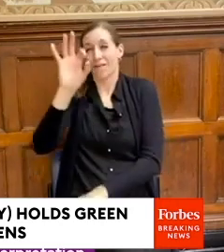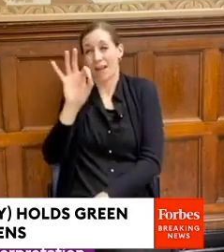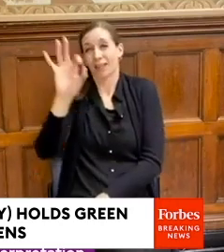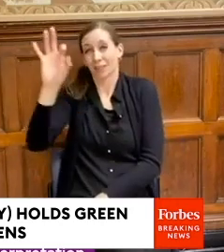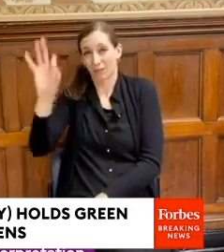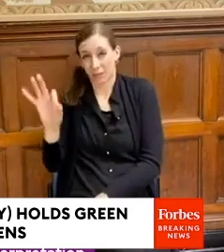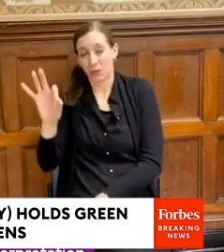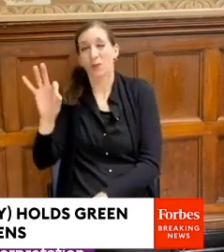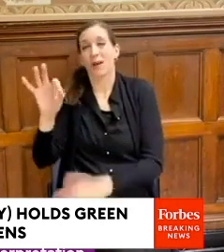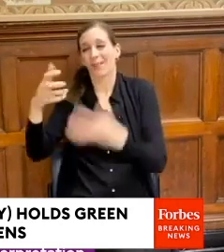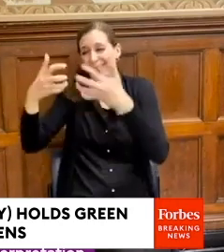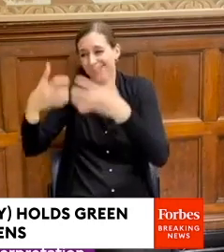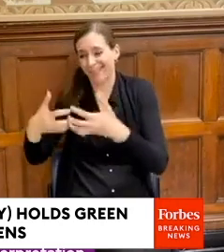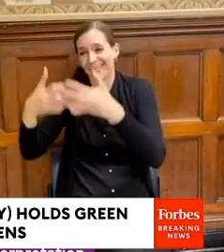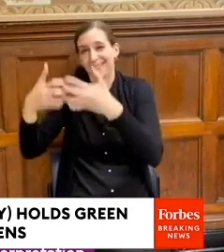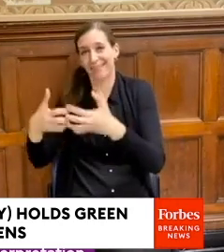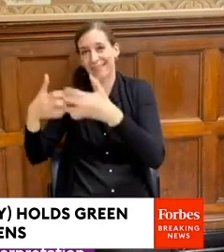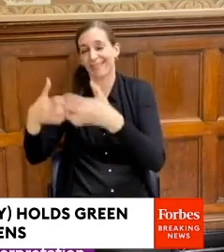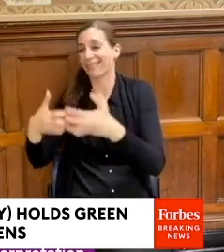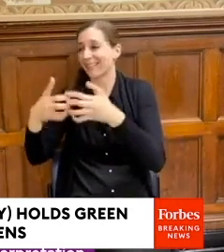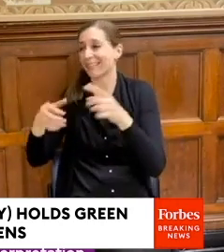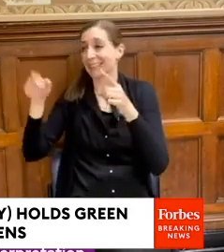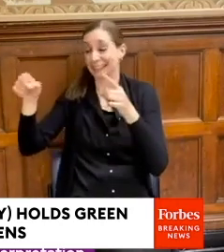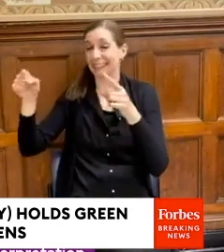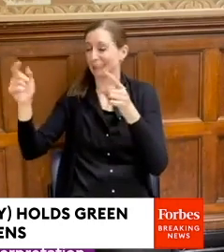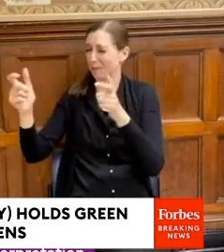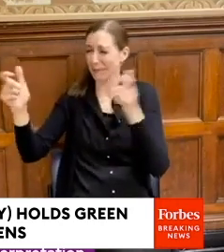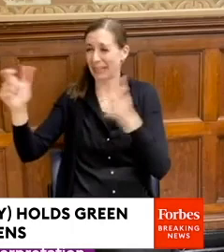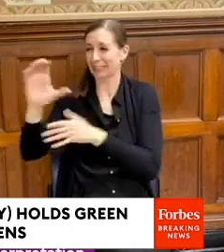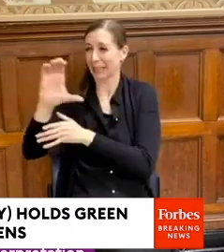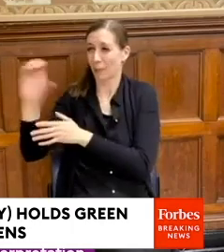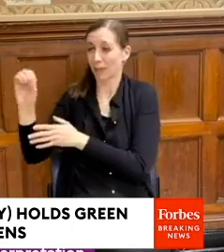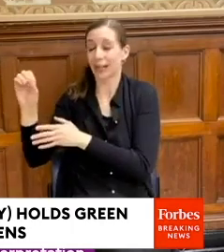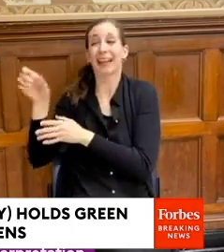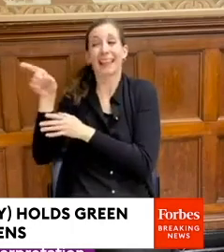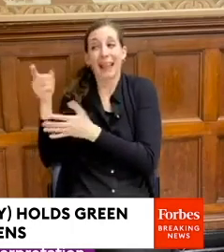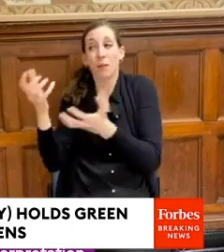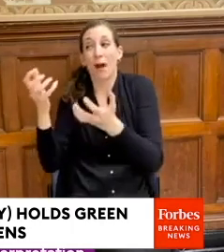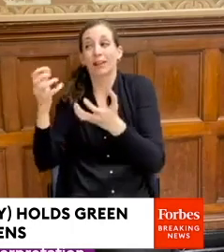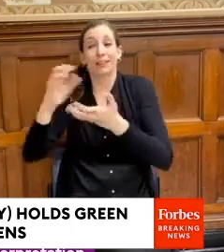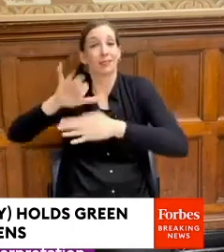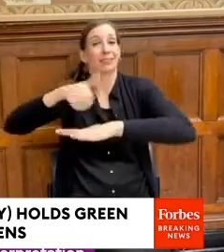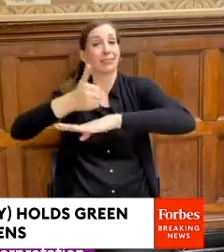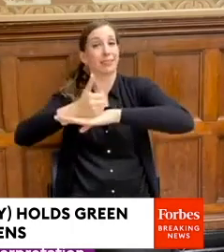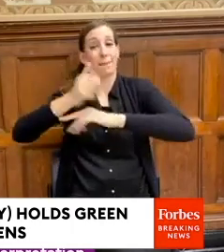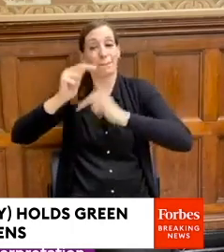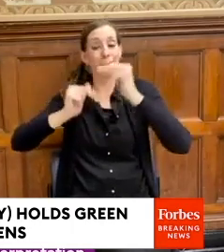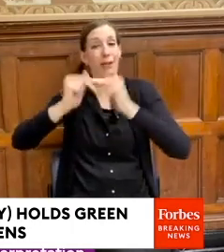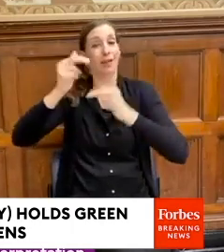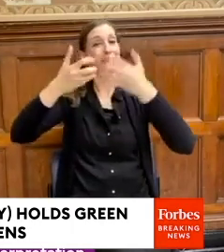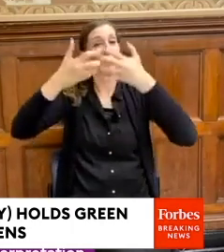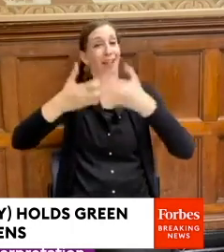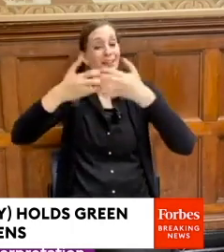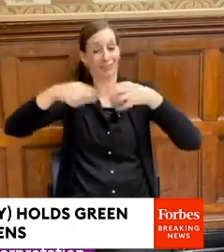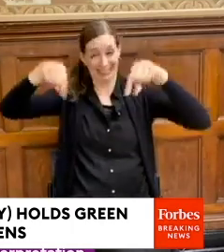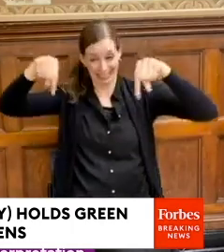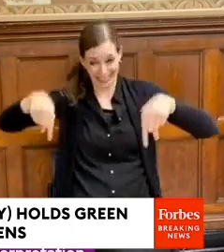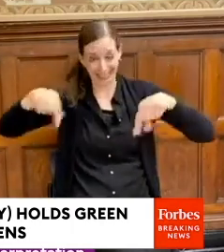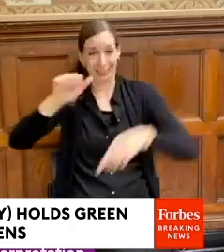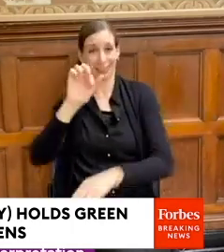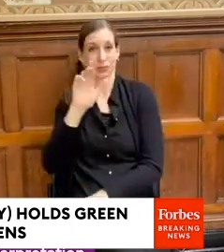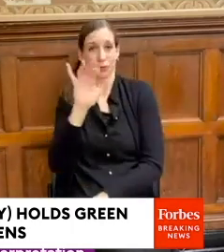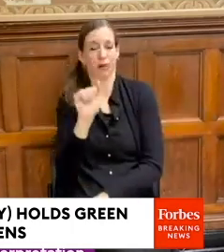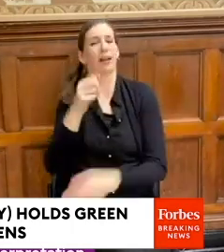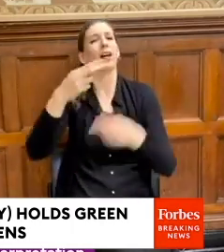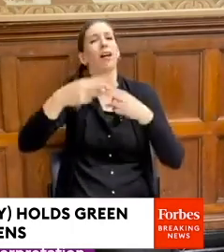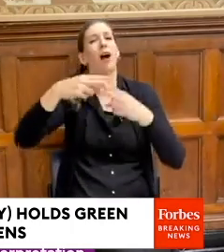NRG, and they were trying to open another peaker plant right here in Astoria. Now, what peaker plants are is